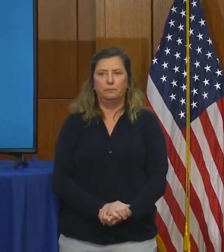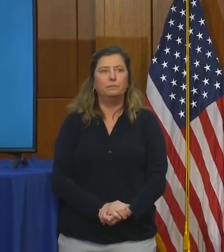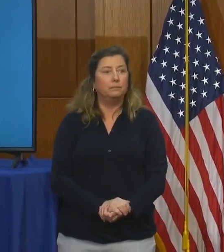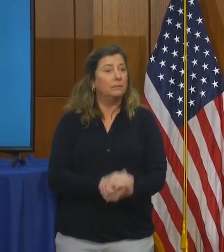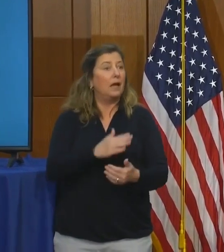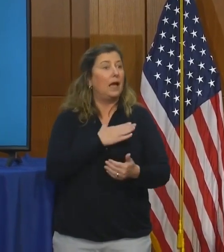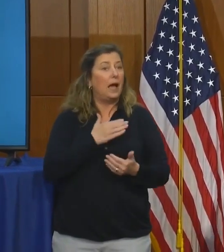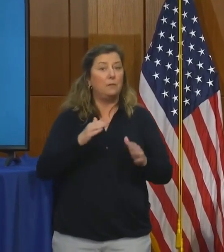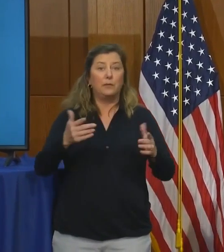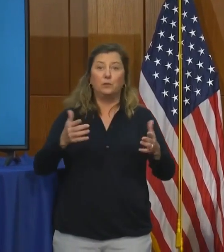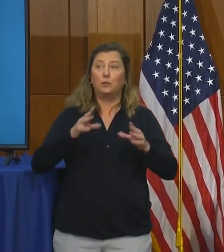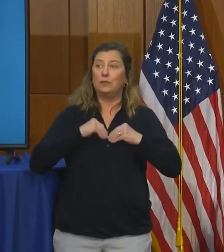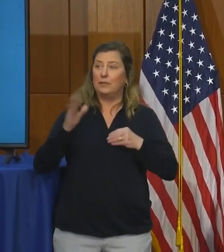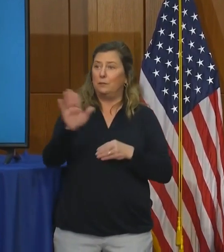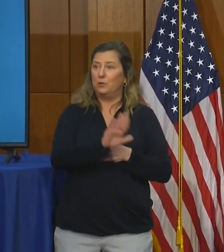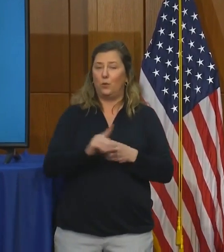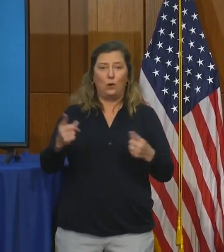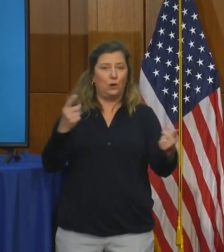We'll be glad to take your questions.